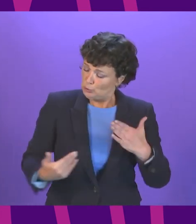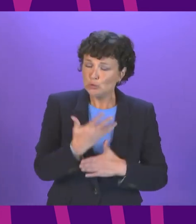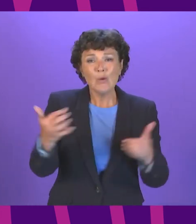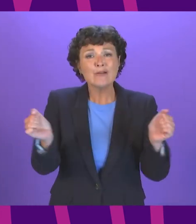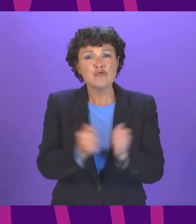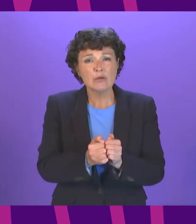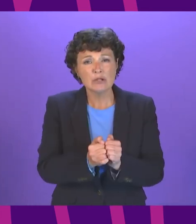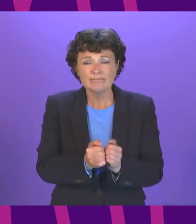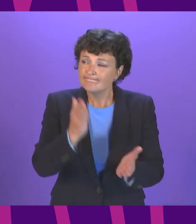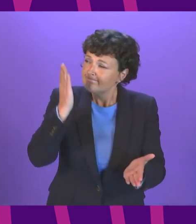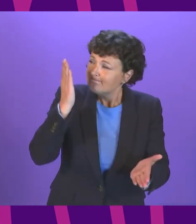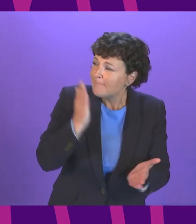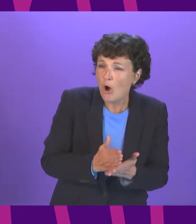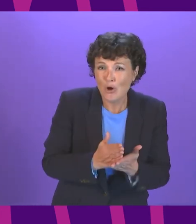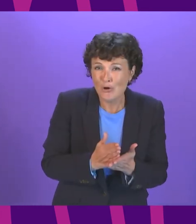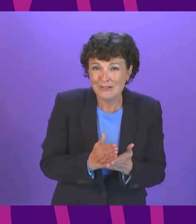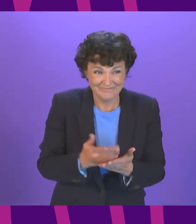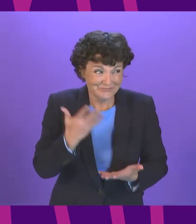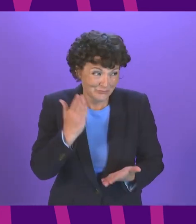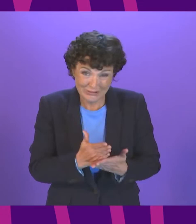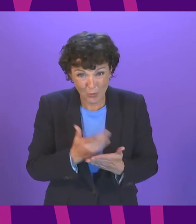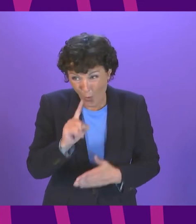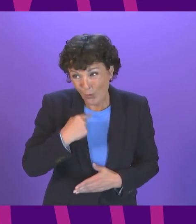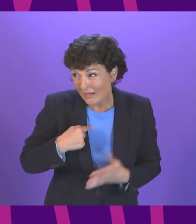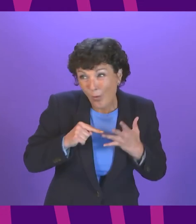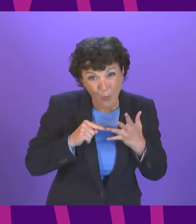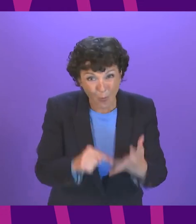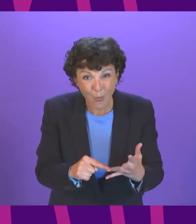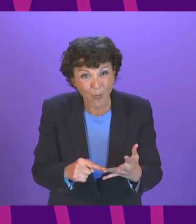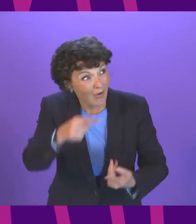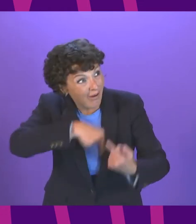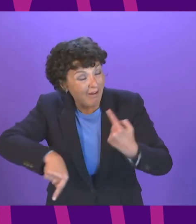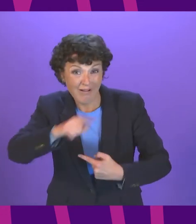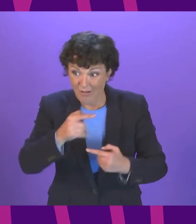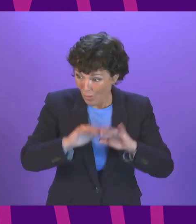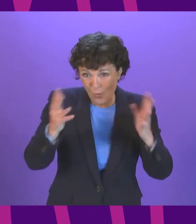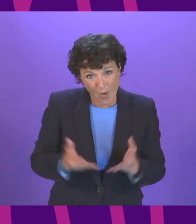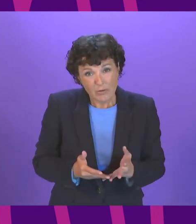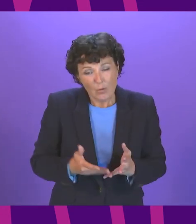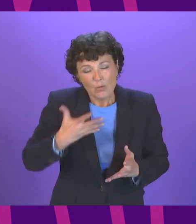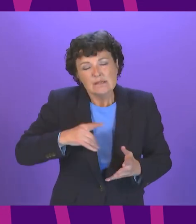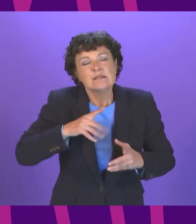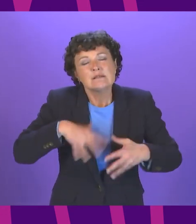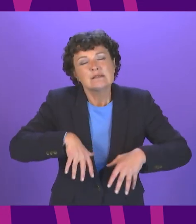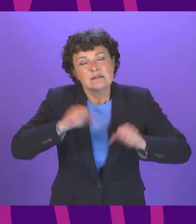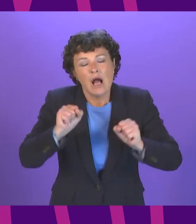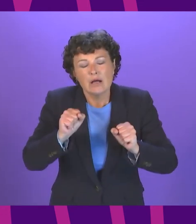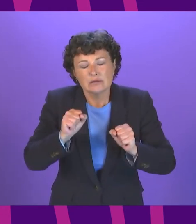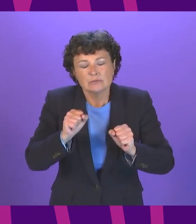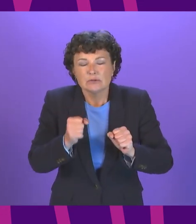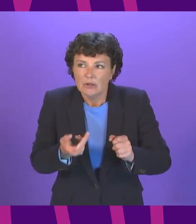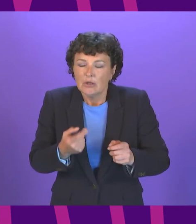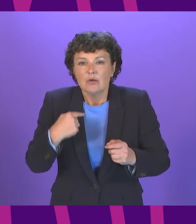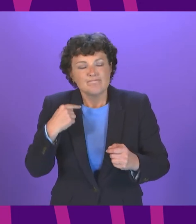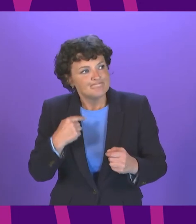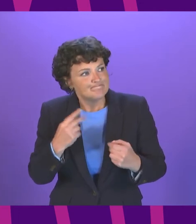debt to the natural world will start to be repaid legally binding nature targets will be set to restore nature